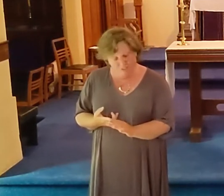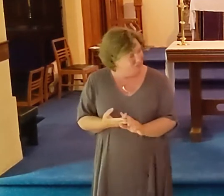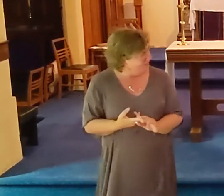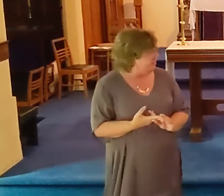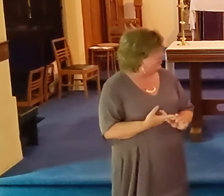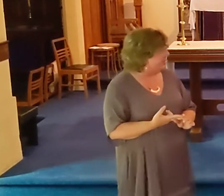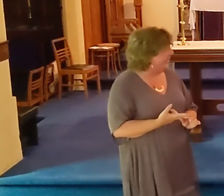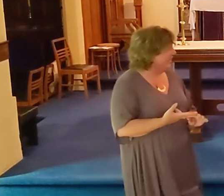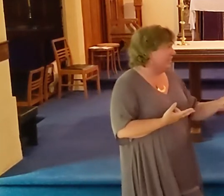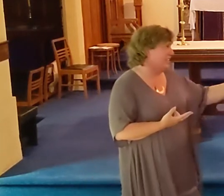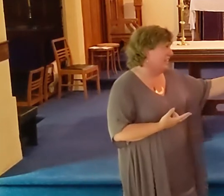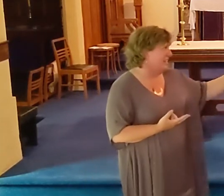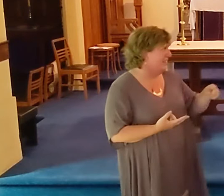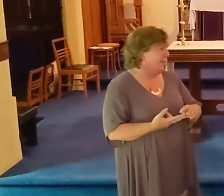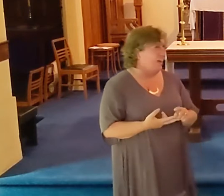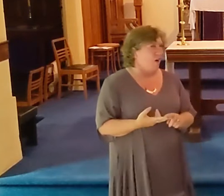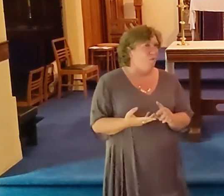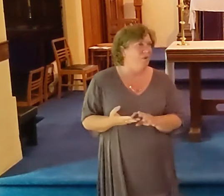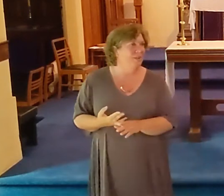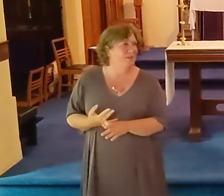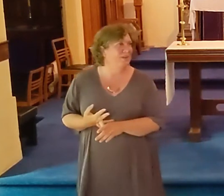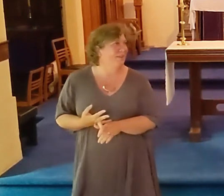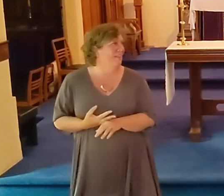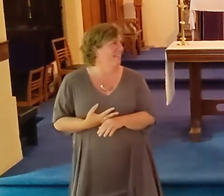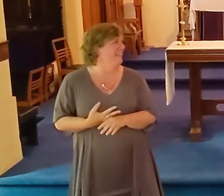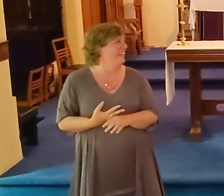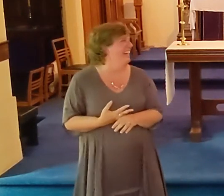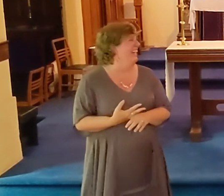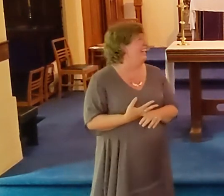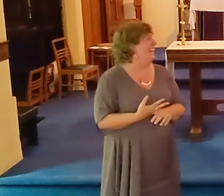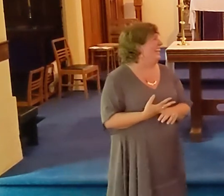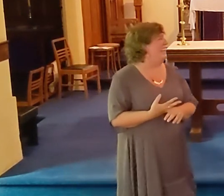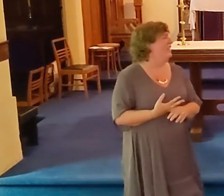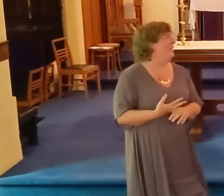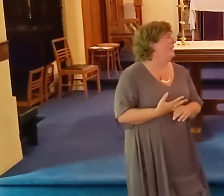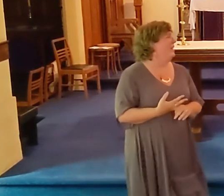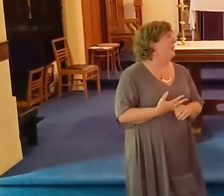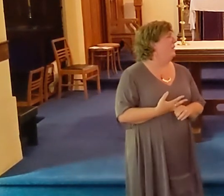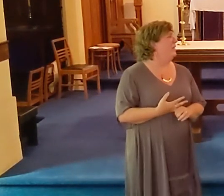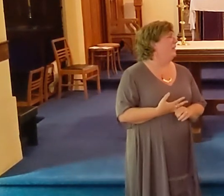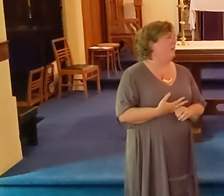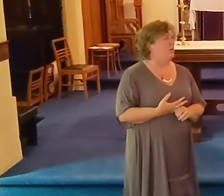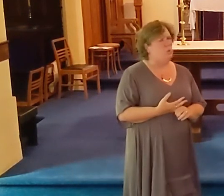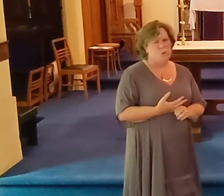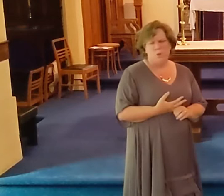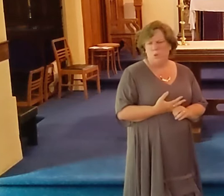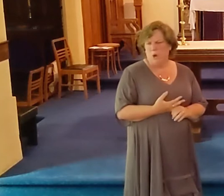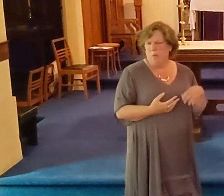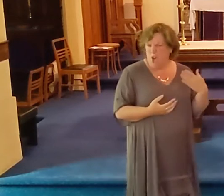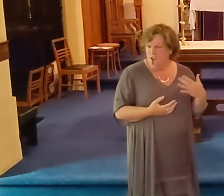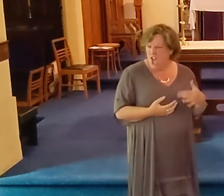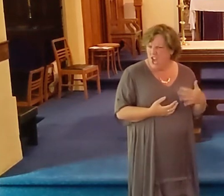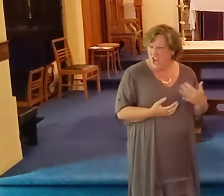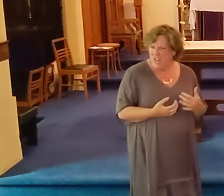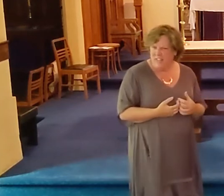You didn't like the word cuss. I did. And we also learnt that if a southerner says to you, oh bless your heart, they